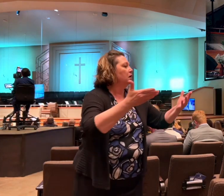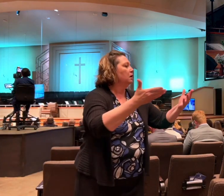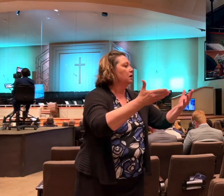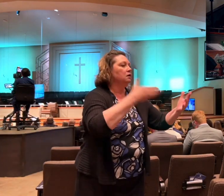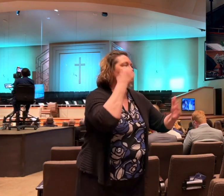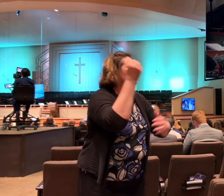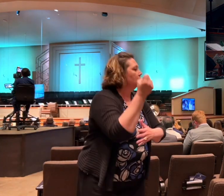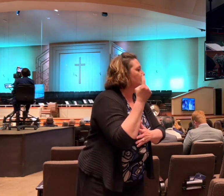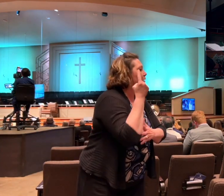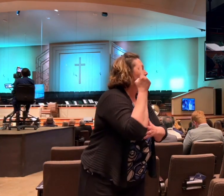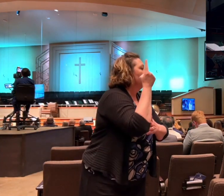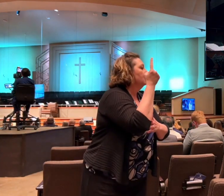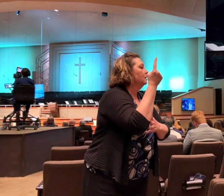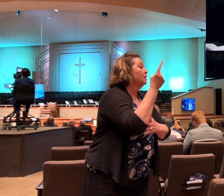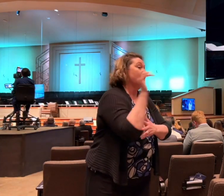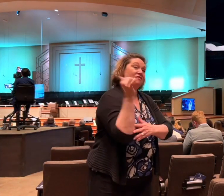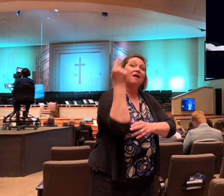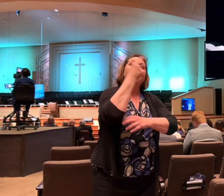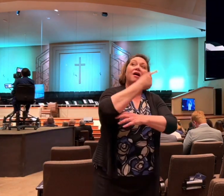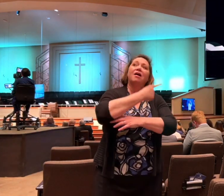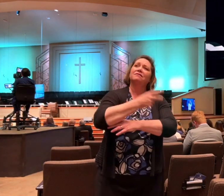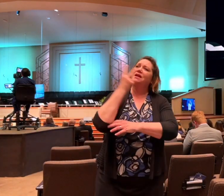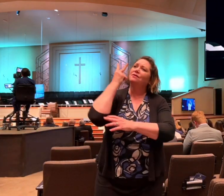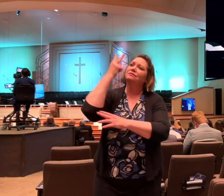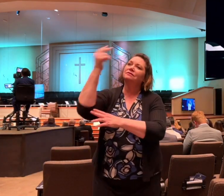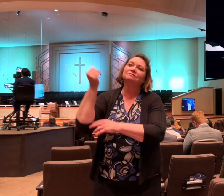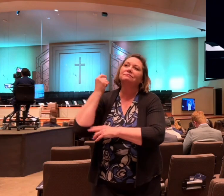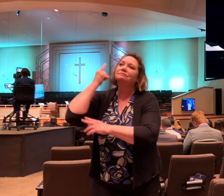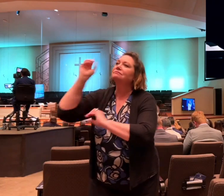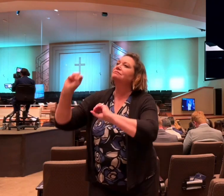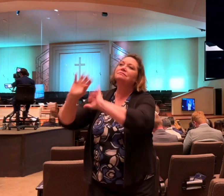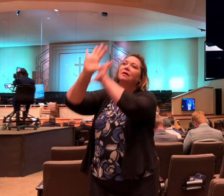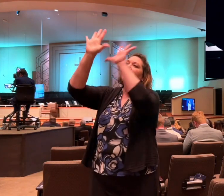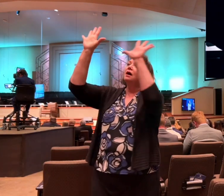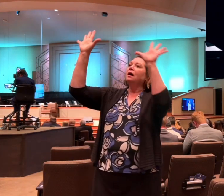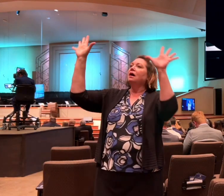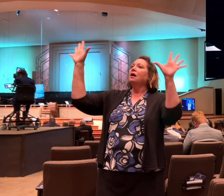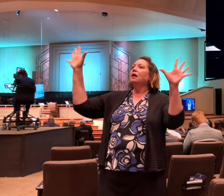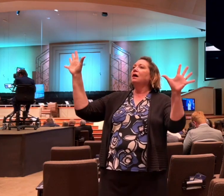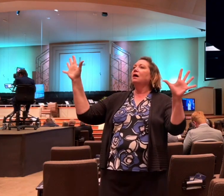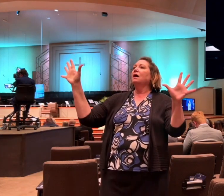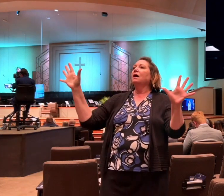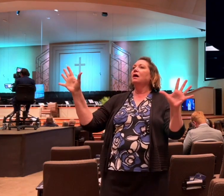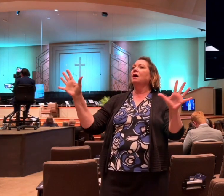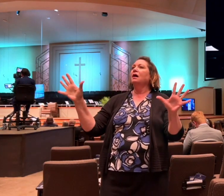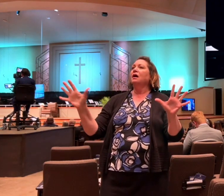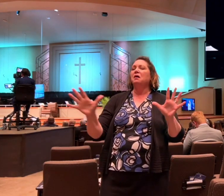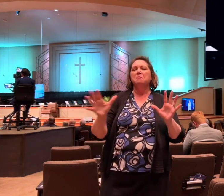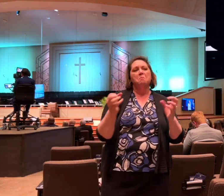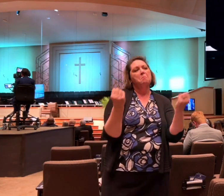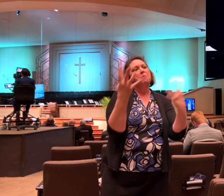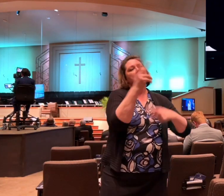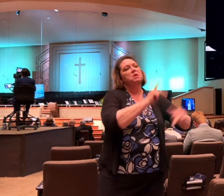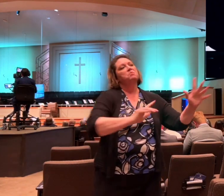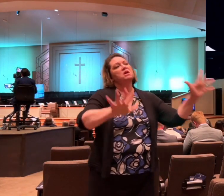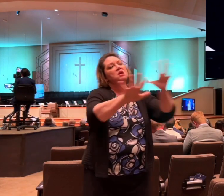clearly. One day, all who deny will